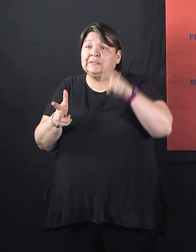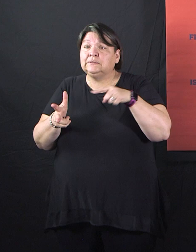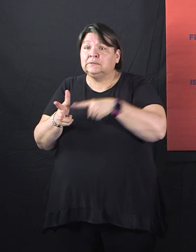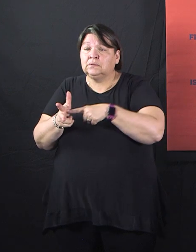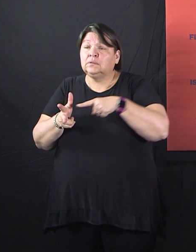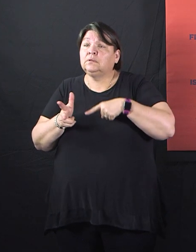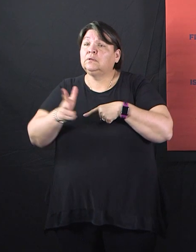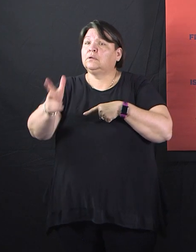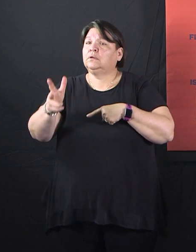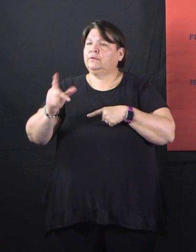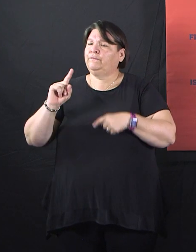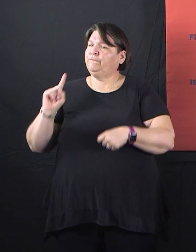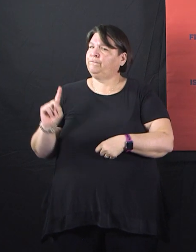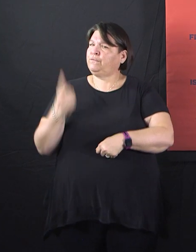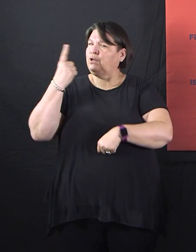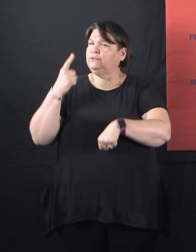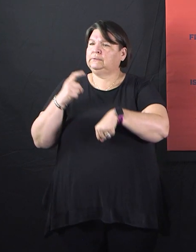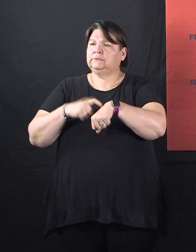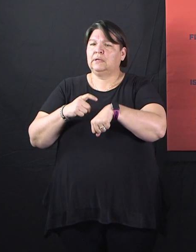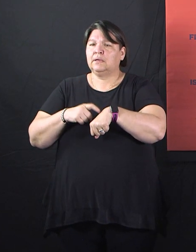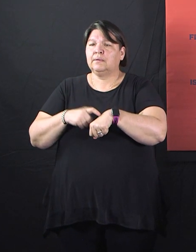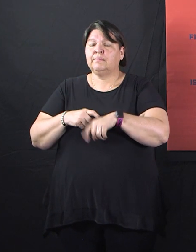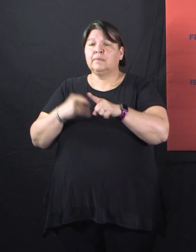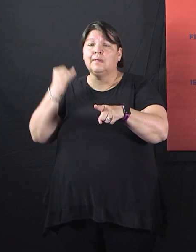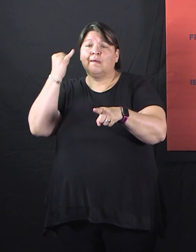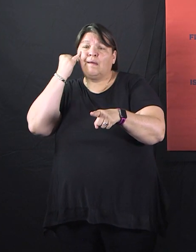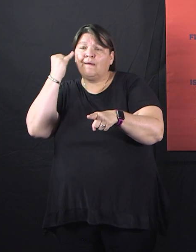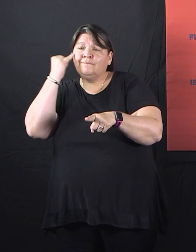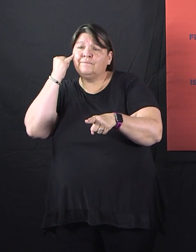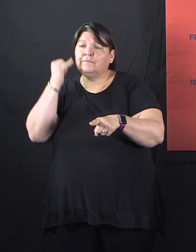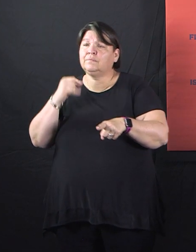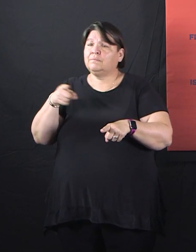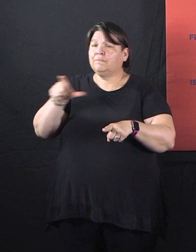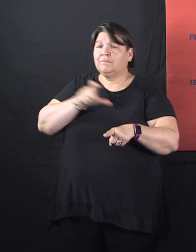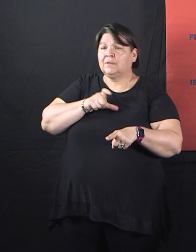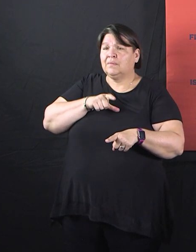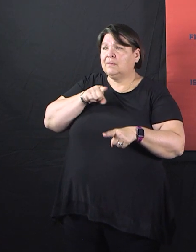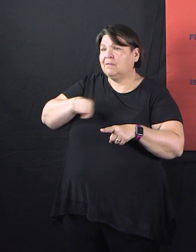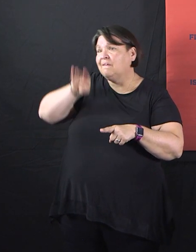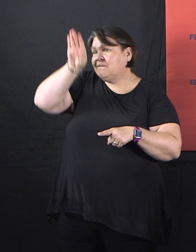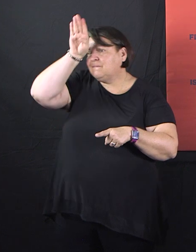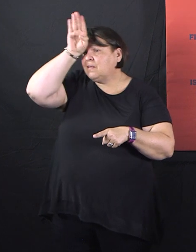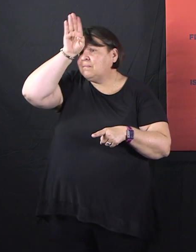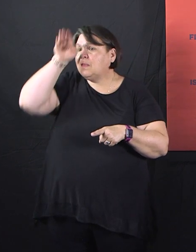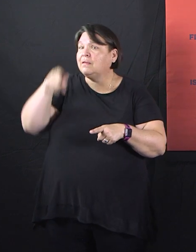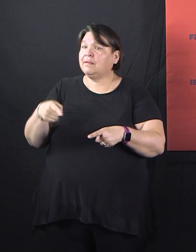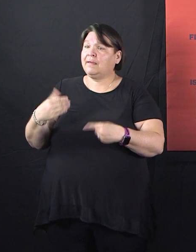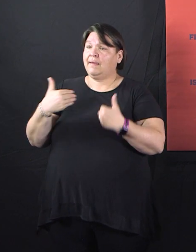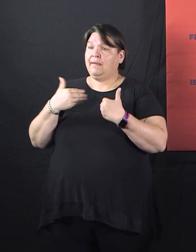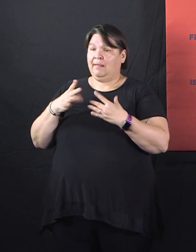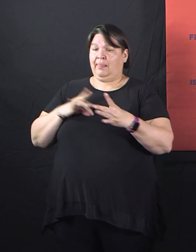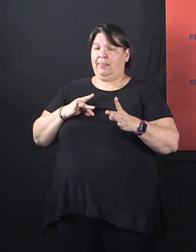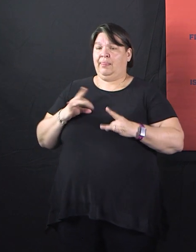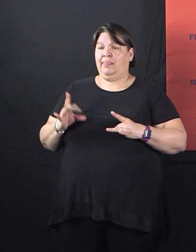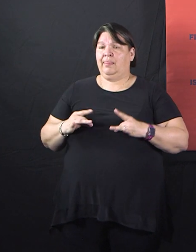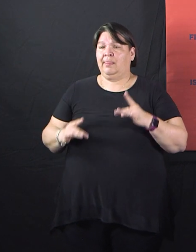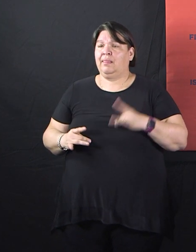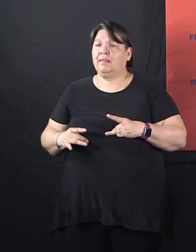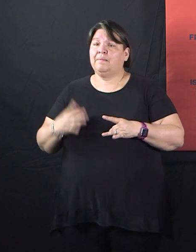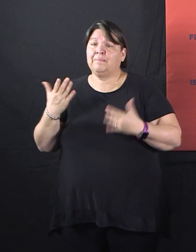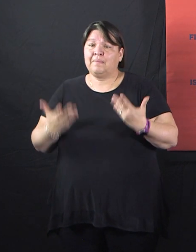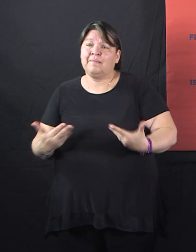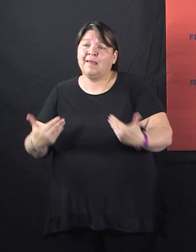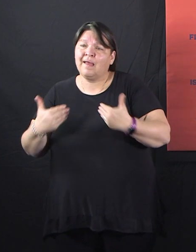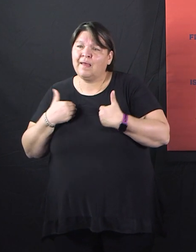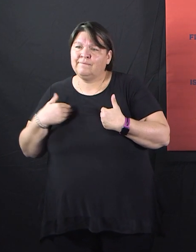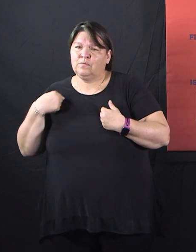firefighter who's been exposed, potentially we would have to quarantine for 14 days. Now we'll get their test results back